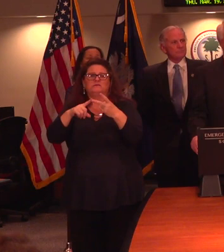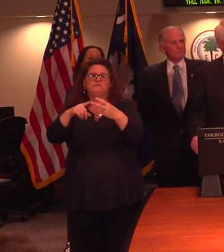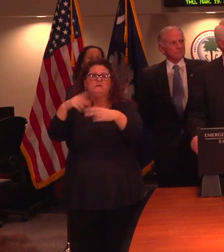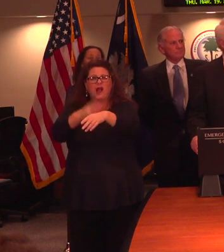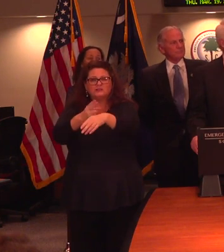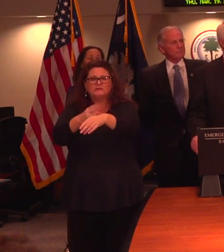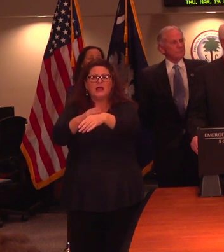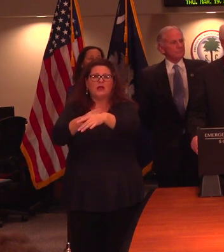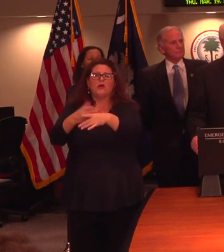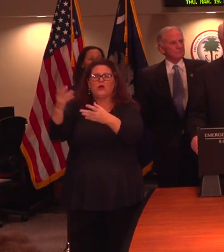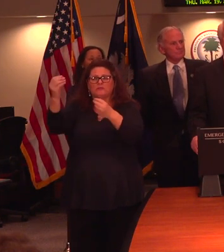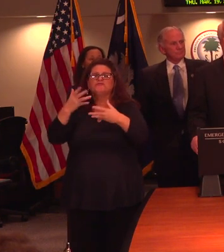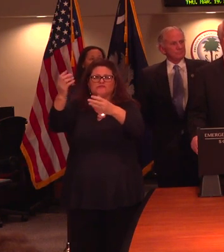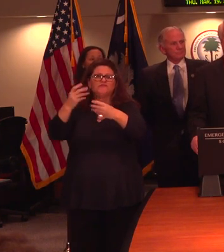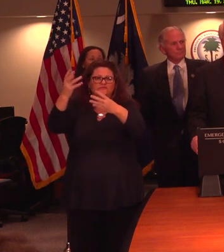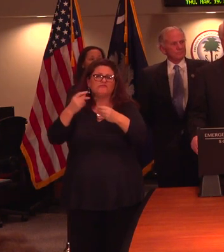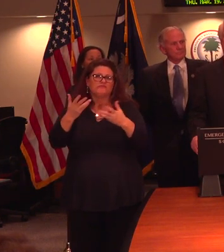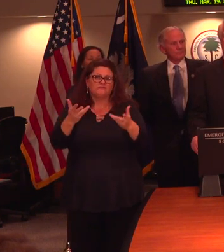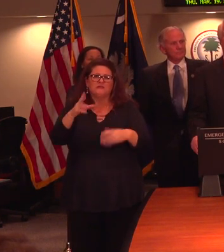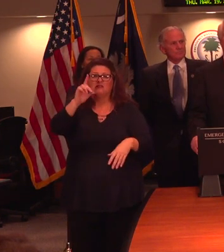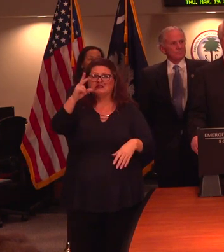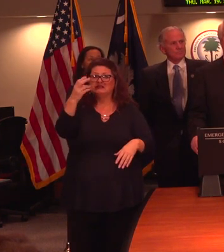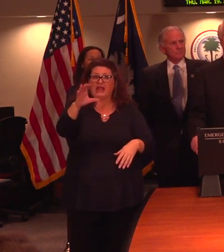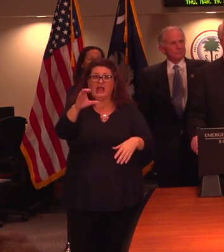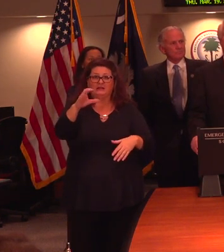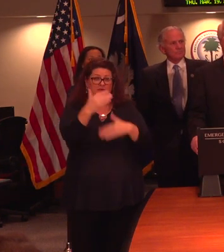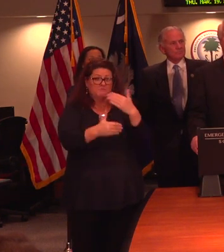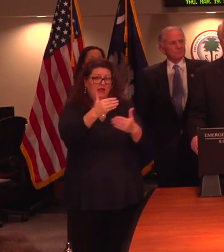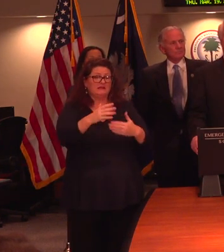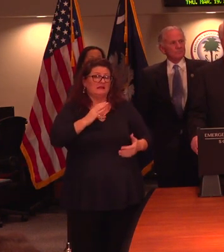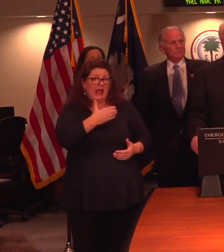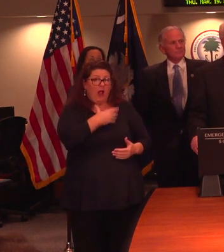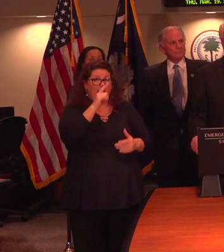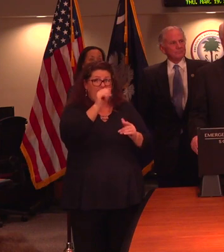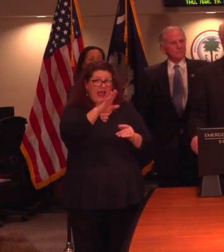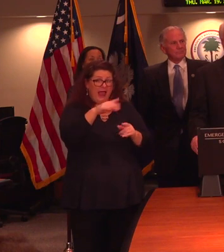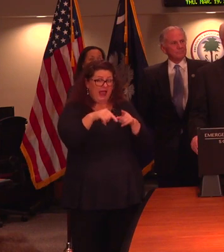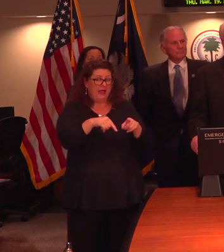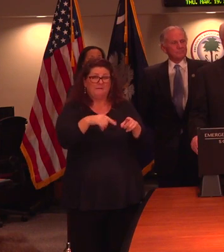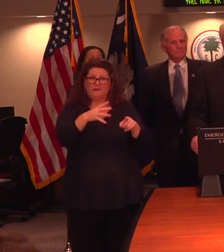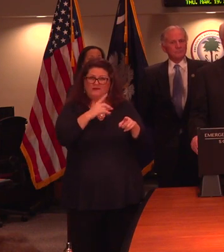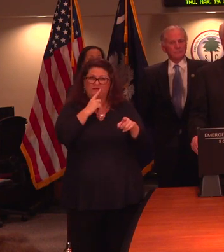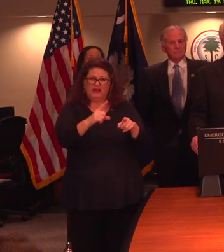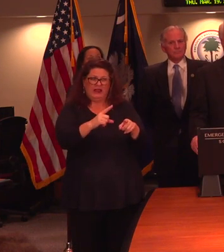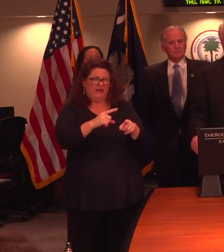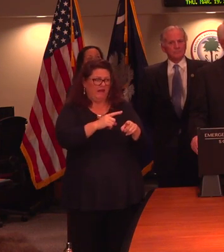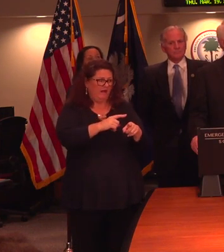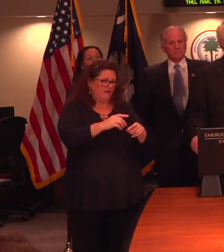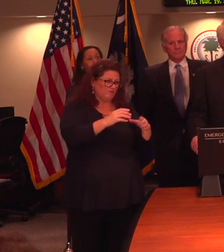As you can see from the numbers that DHEC has processed in our lab, the numbers are dramatically increasing,